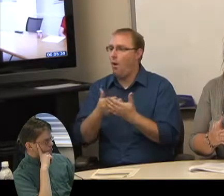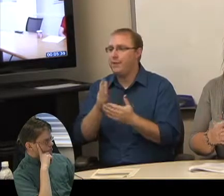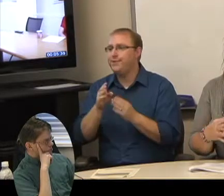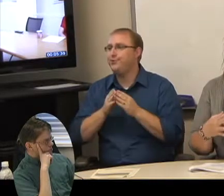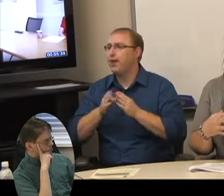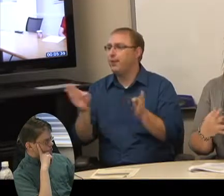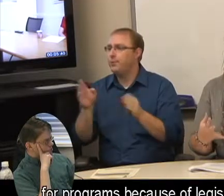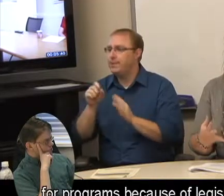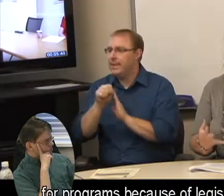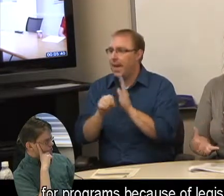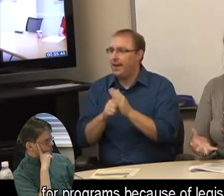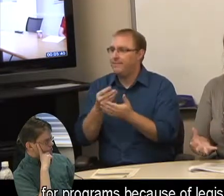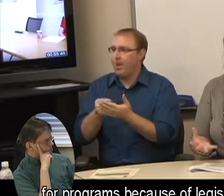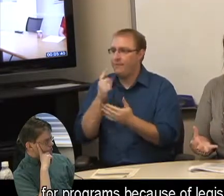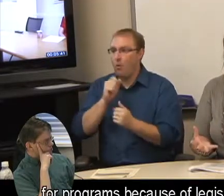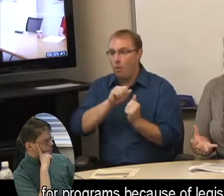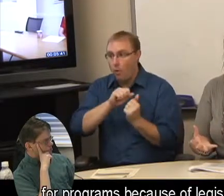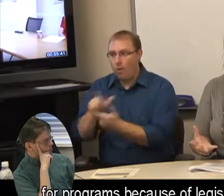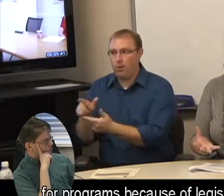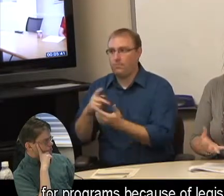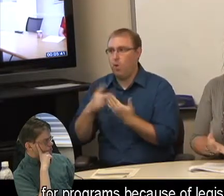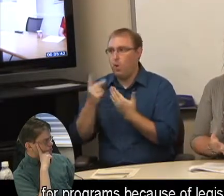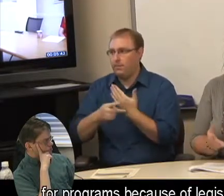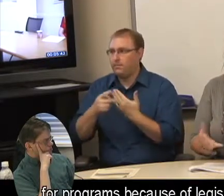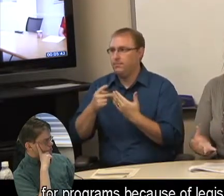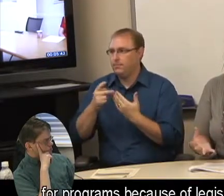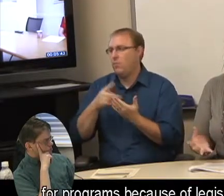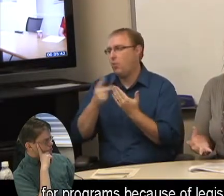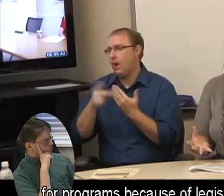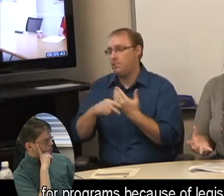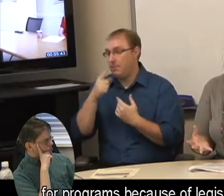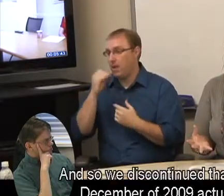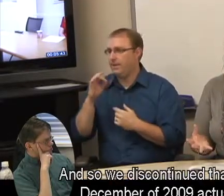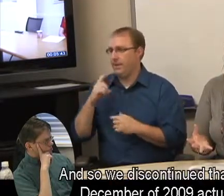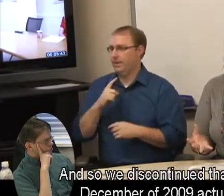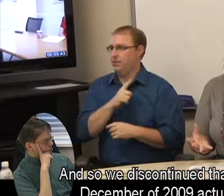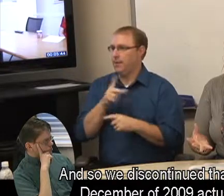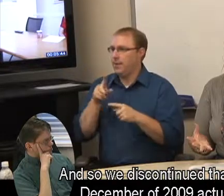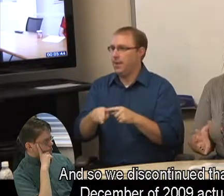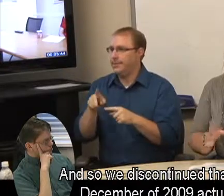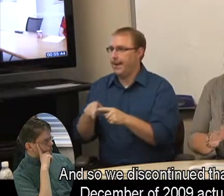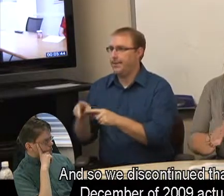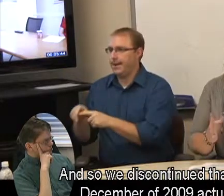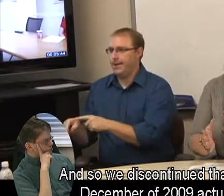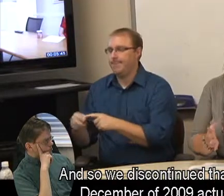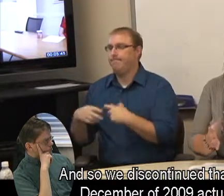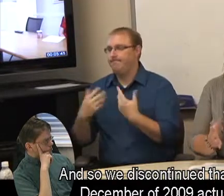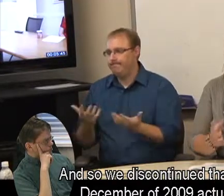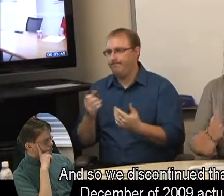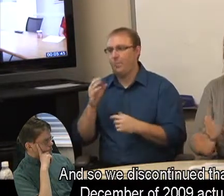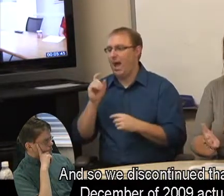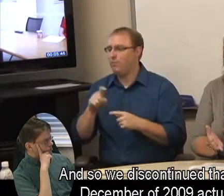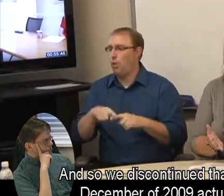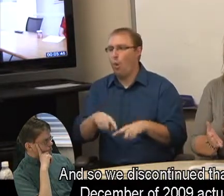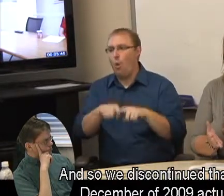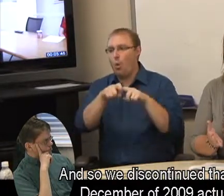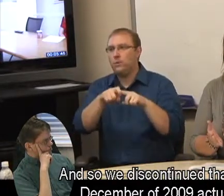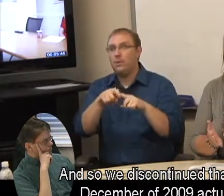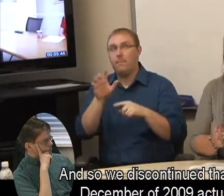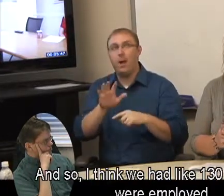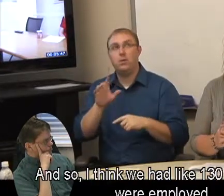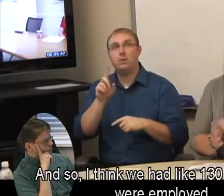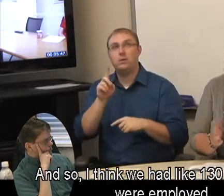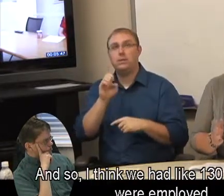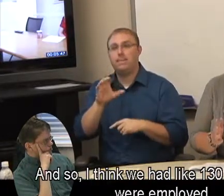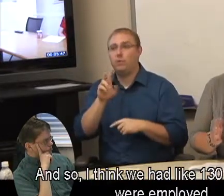funding for all programs because of legislative cuts. And so we discontinued that in like December of